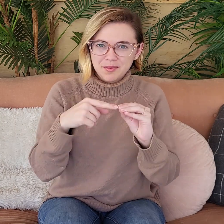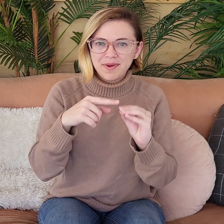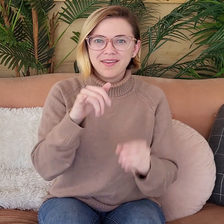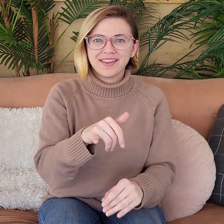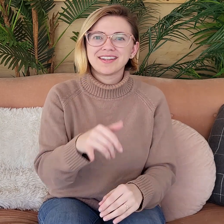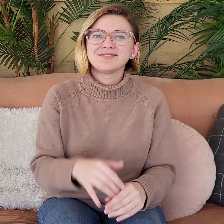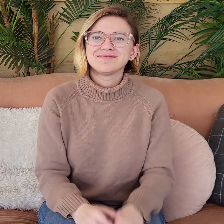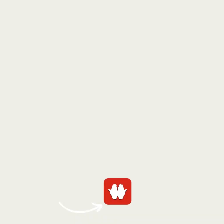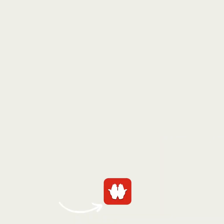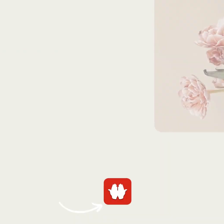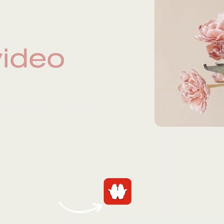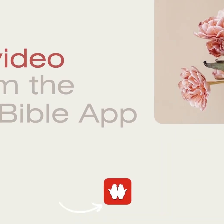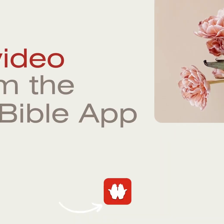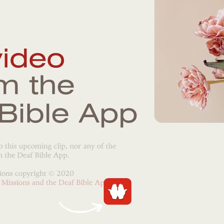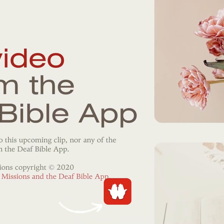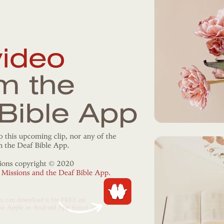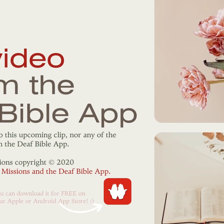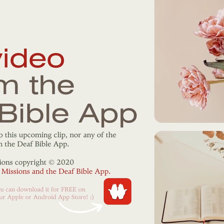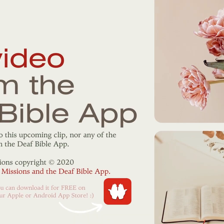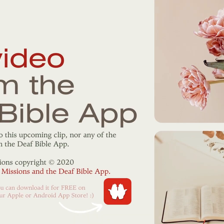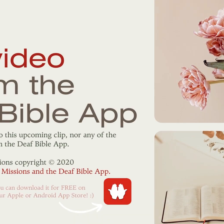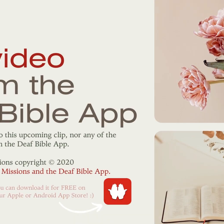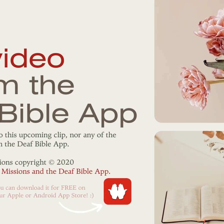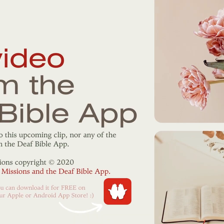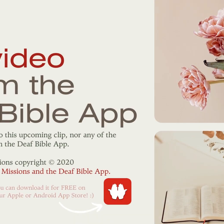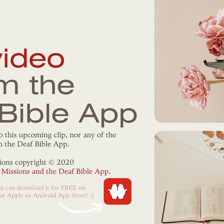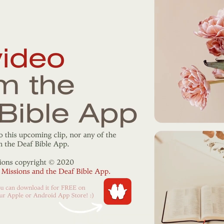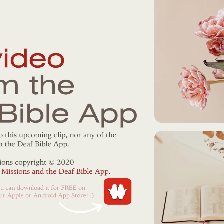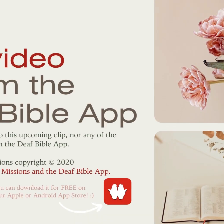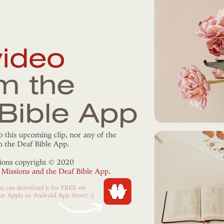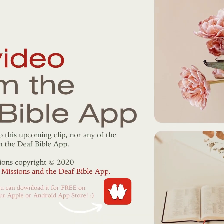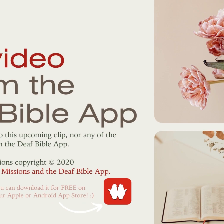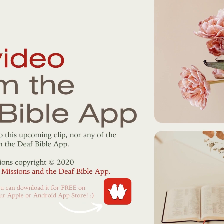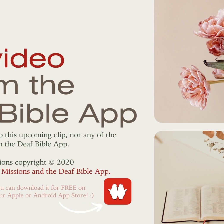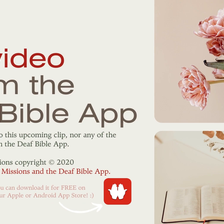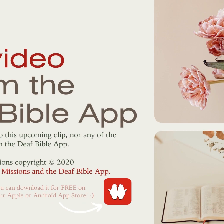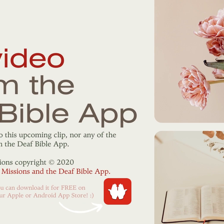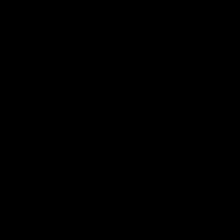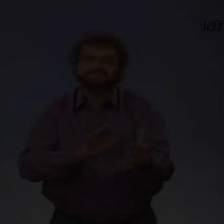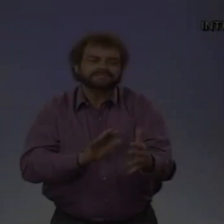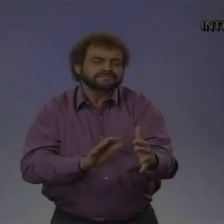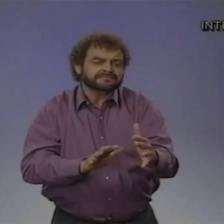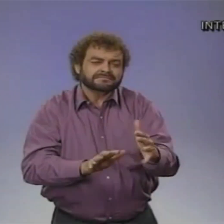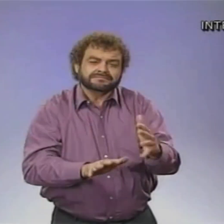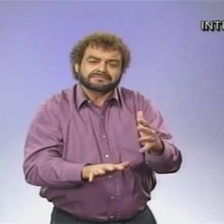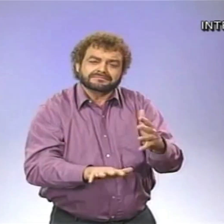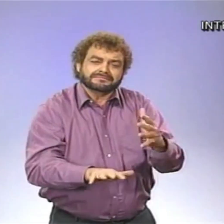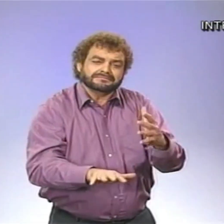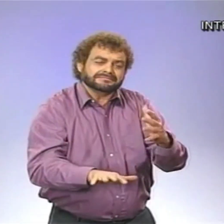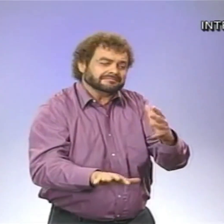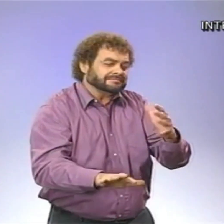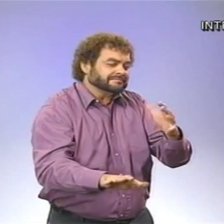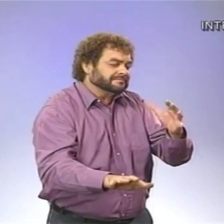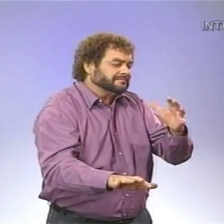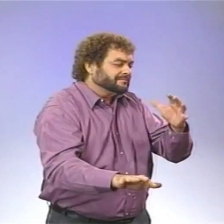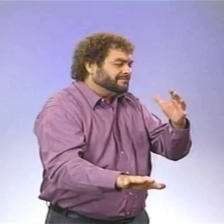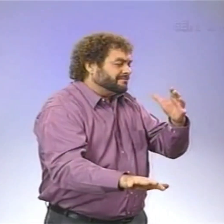discuss about that. Here's that disclaimer. For my hearing audience, I will read